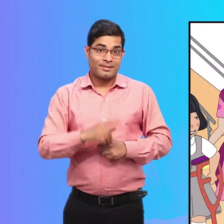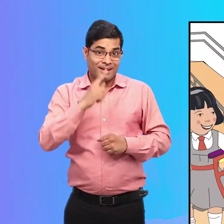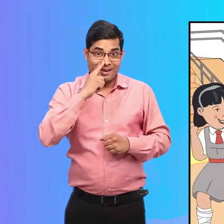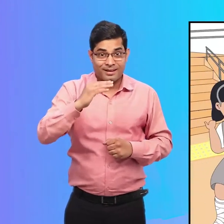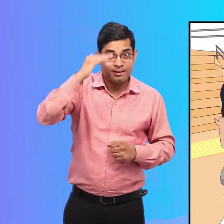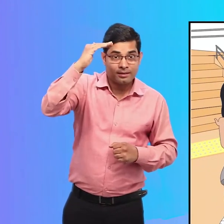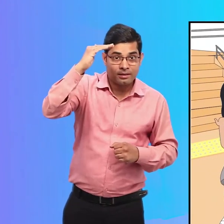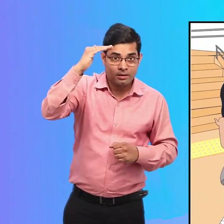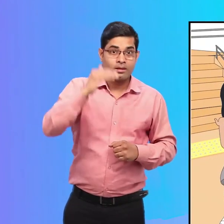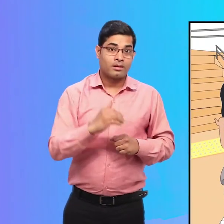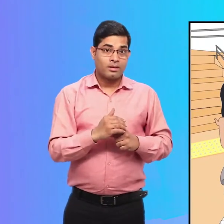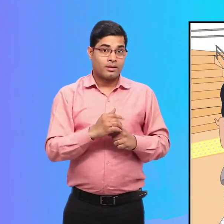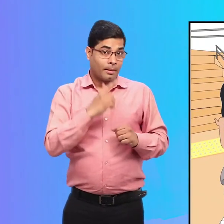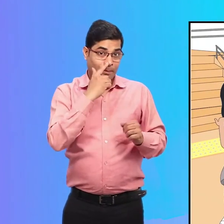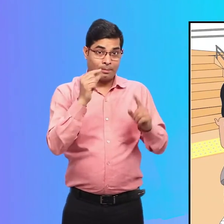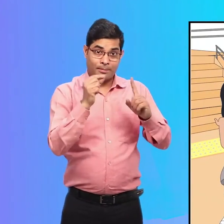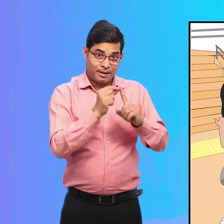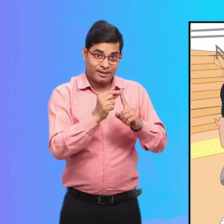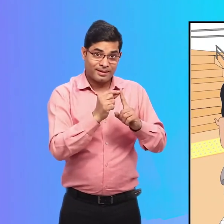Malthi Didi, offering to help Priya,